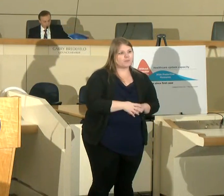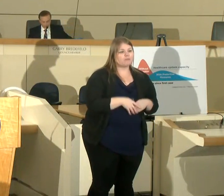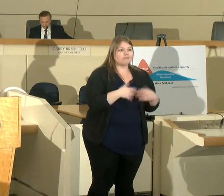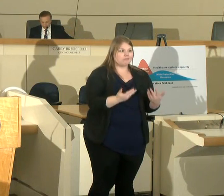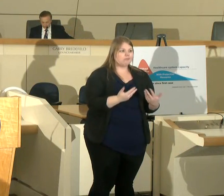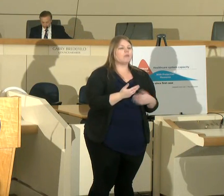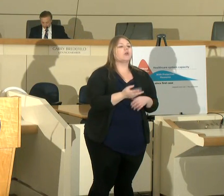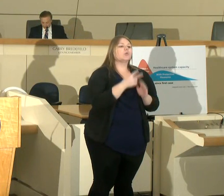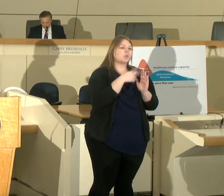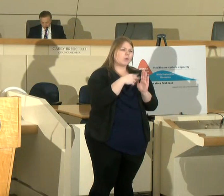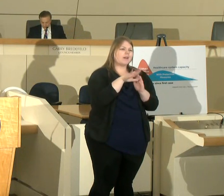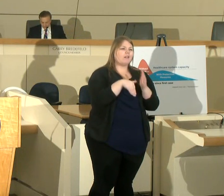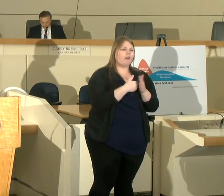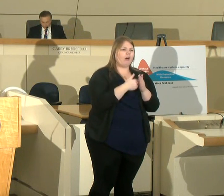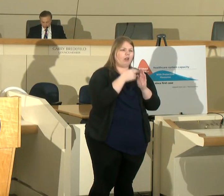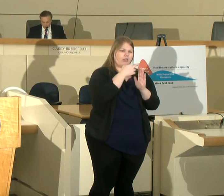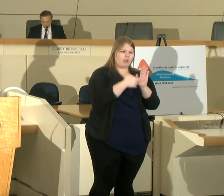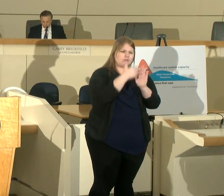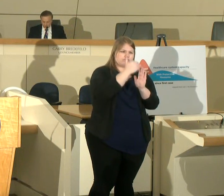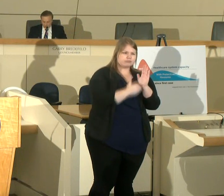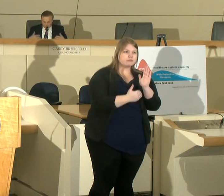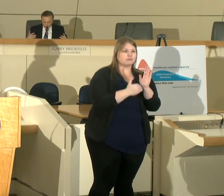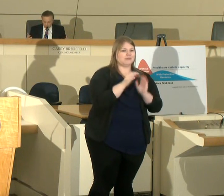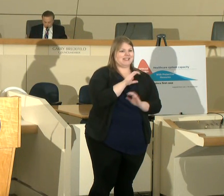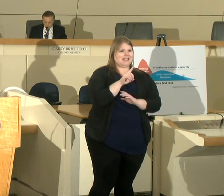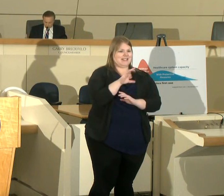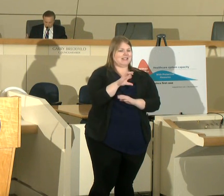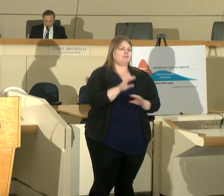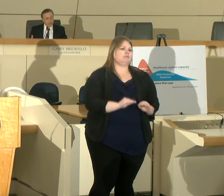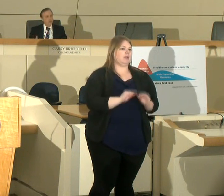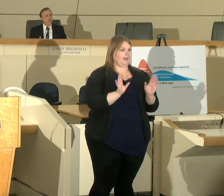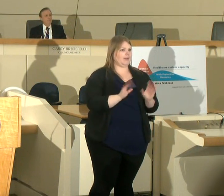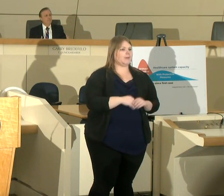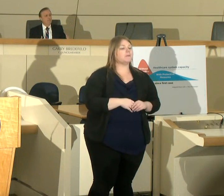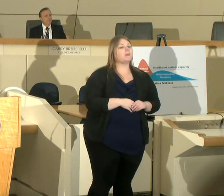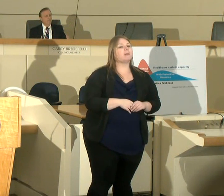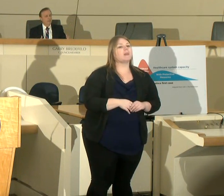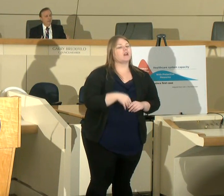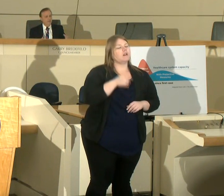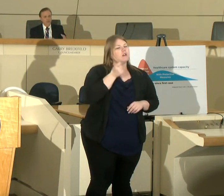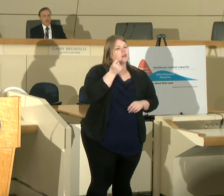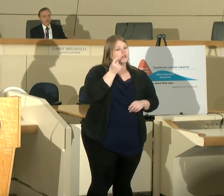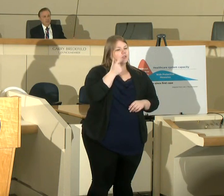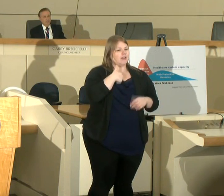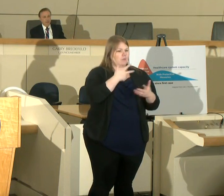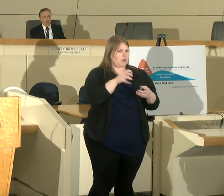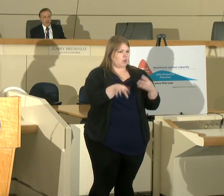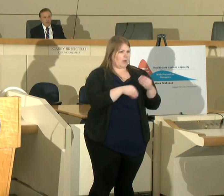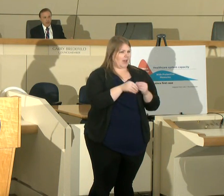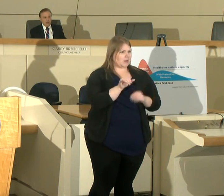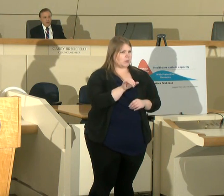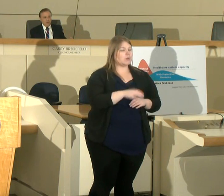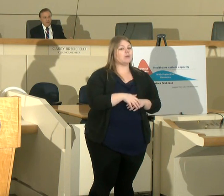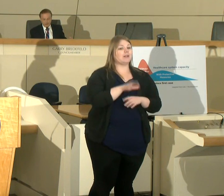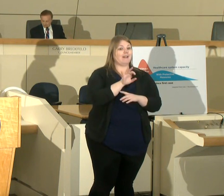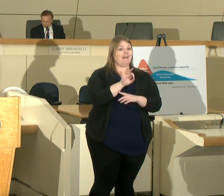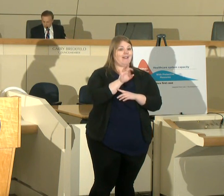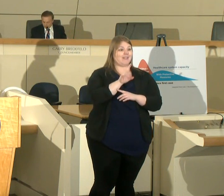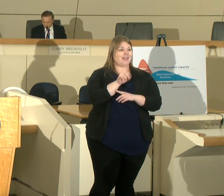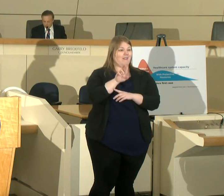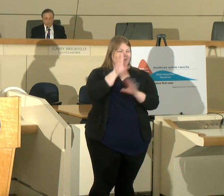read the guidelines they're very clear and I want to say you know FDR said many years ago